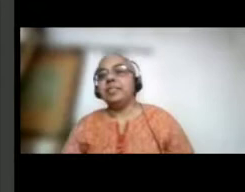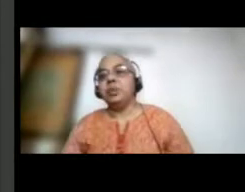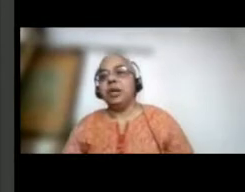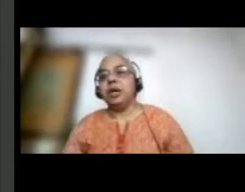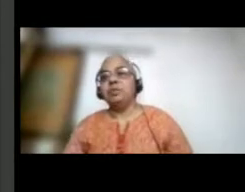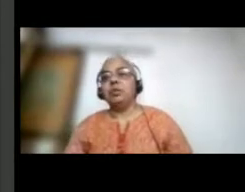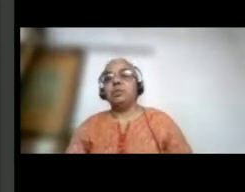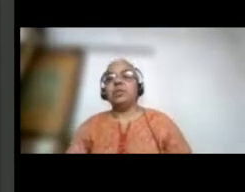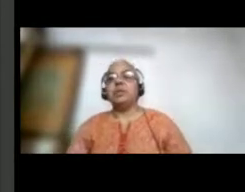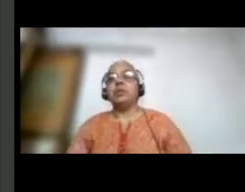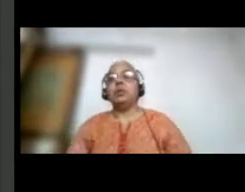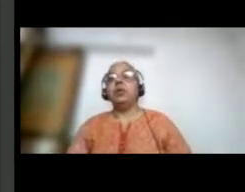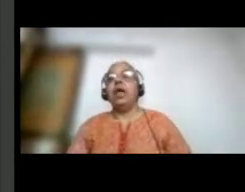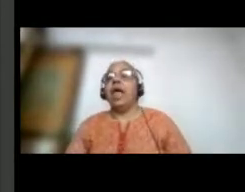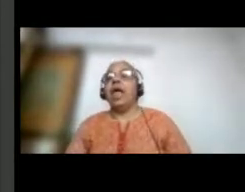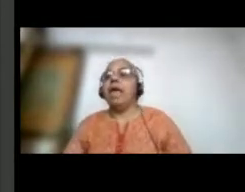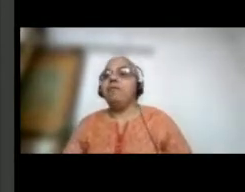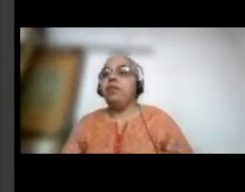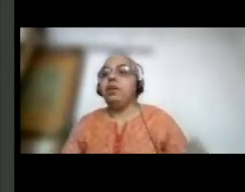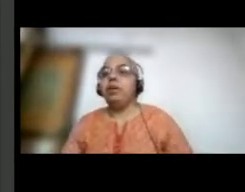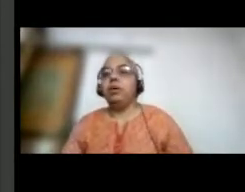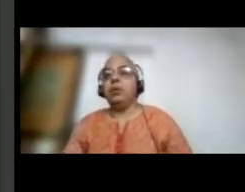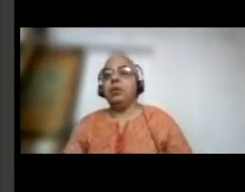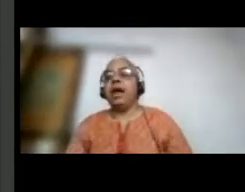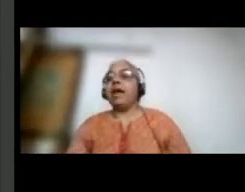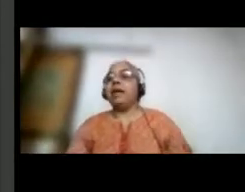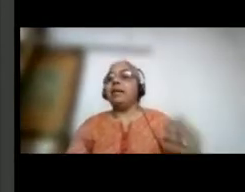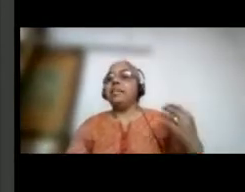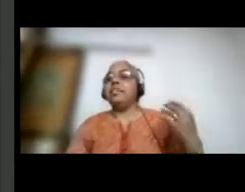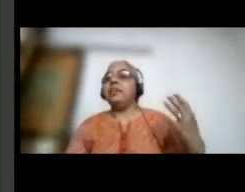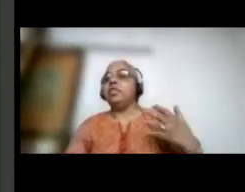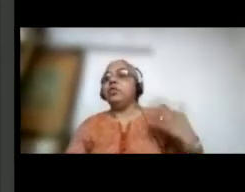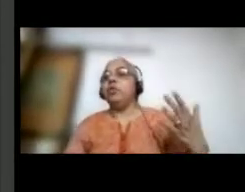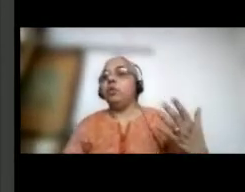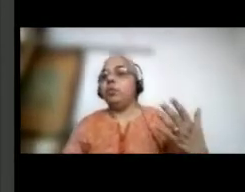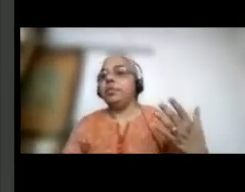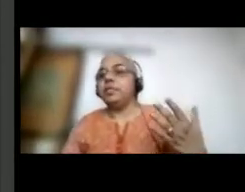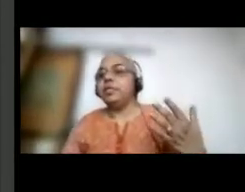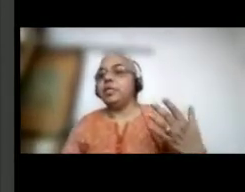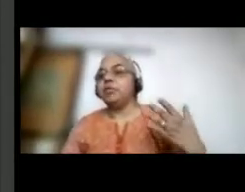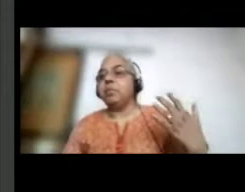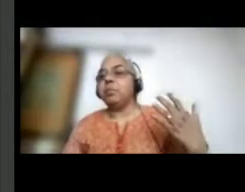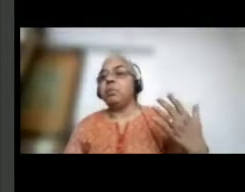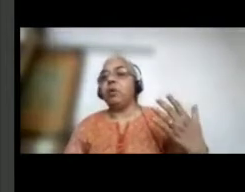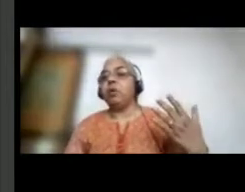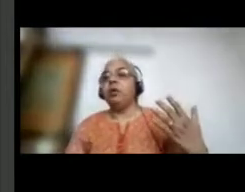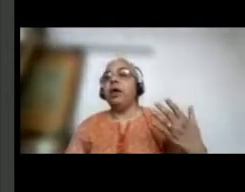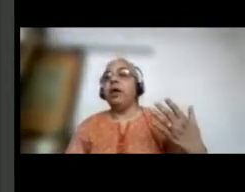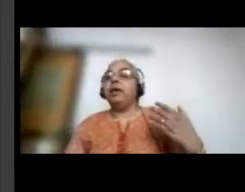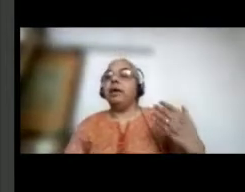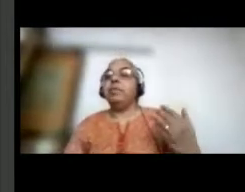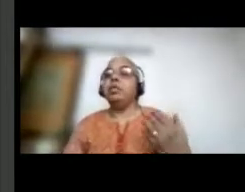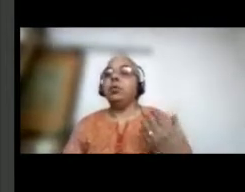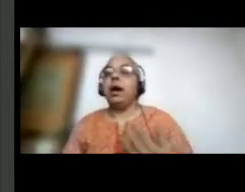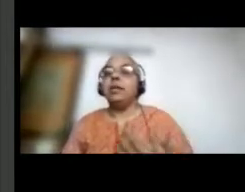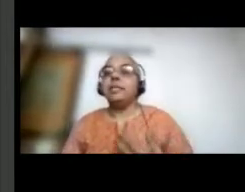visitors who come to our school. Every year, we have at least three to four visitors from abroad coming to ask